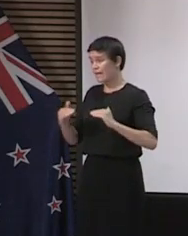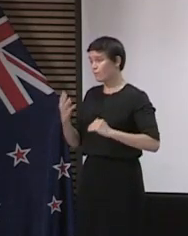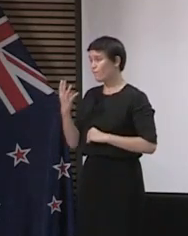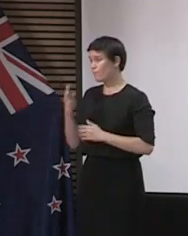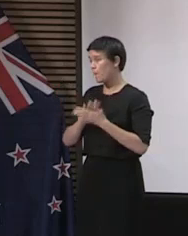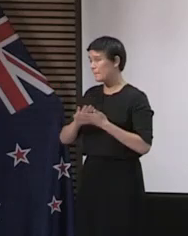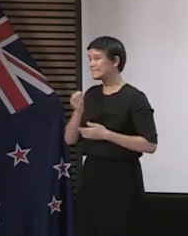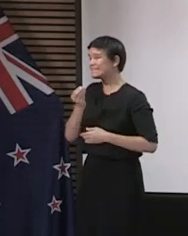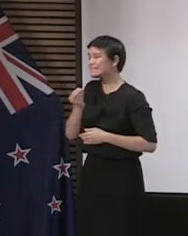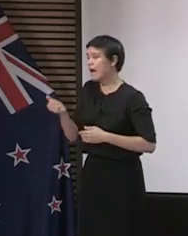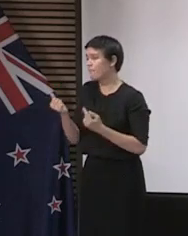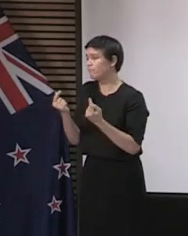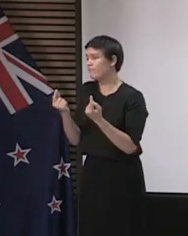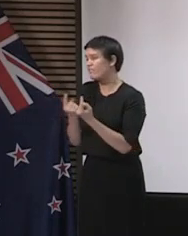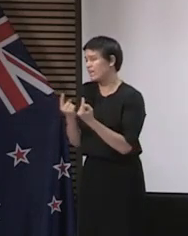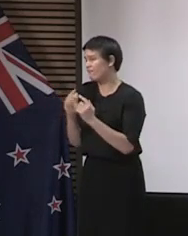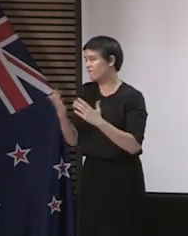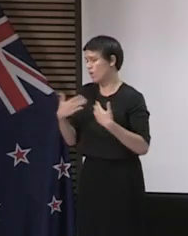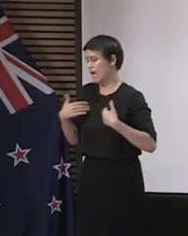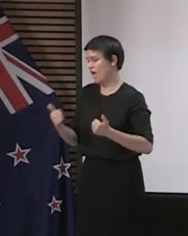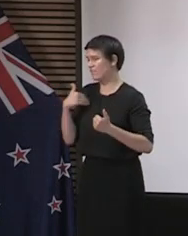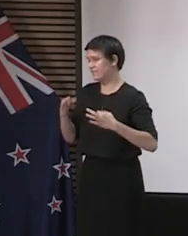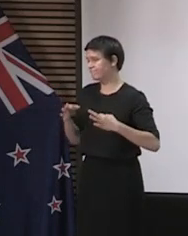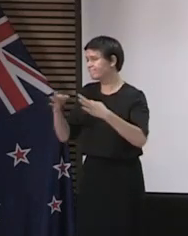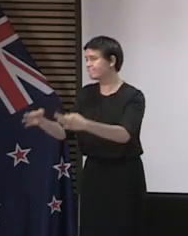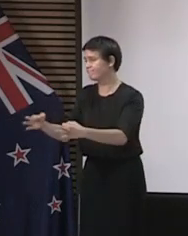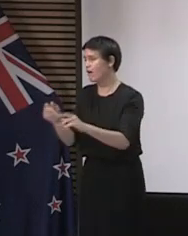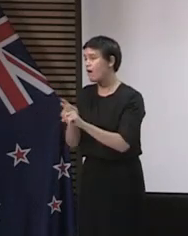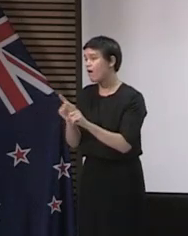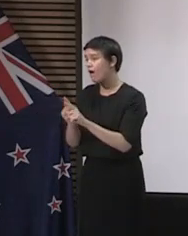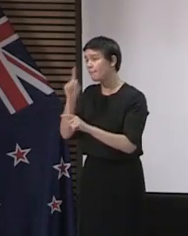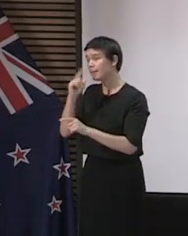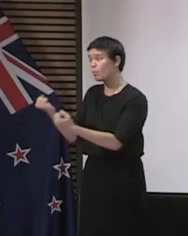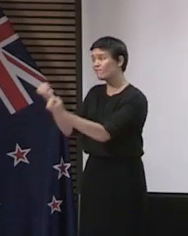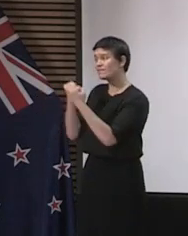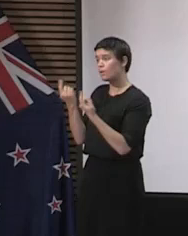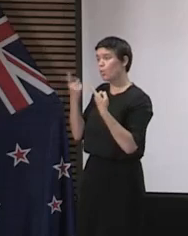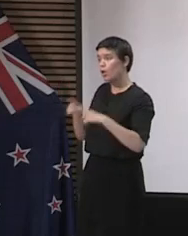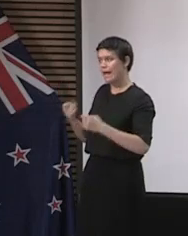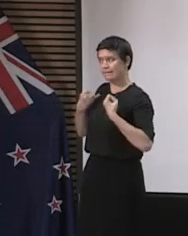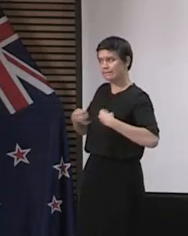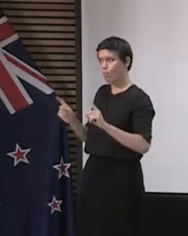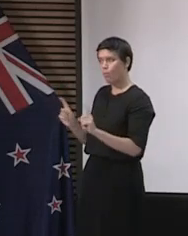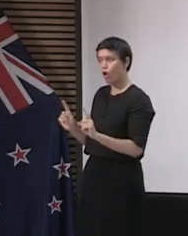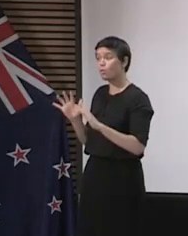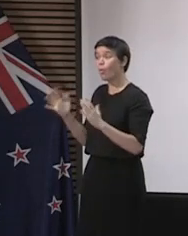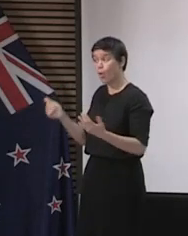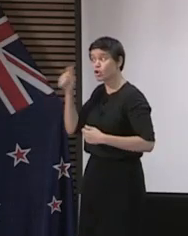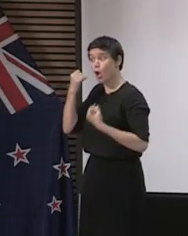delivery of some procedures, including both diagnostic and treatment procedures. And there's been some excellent work done between